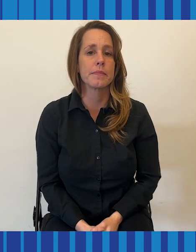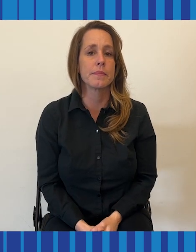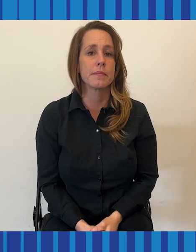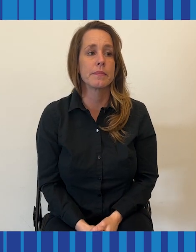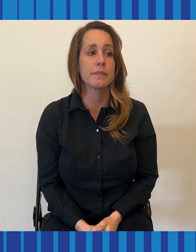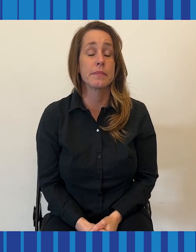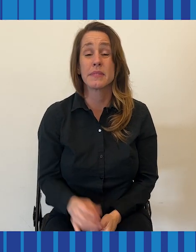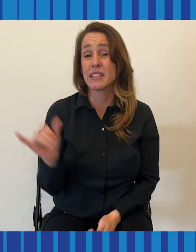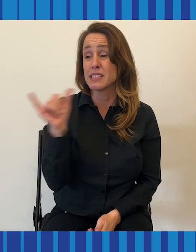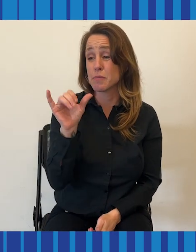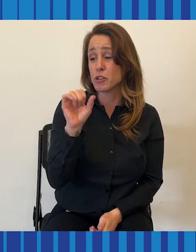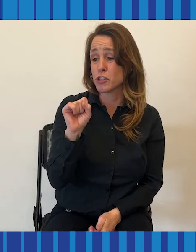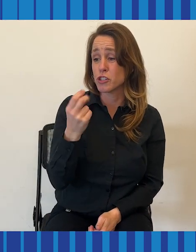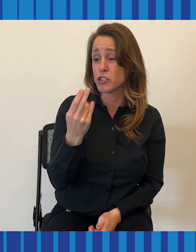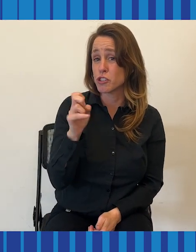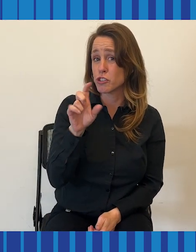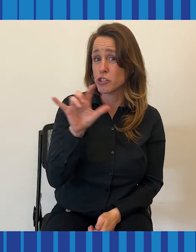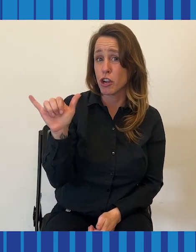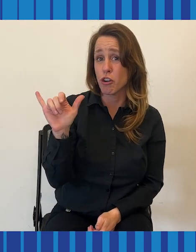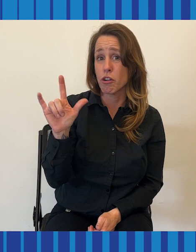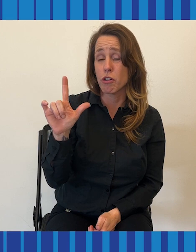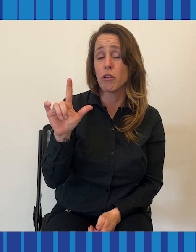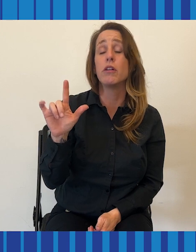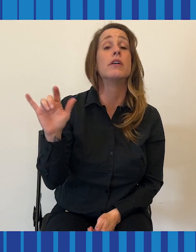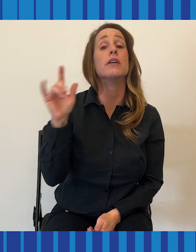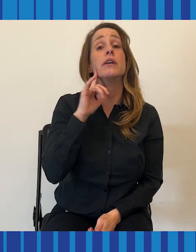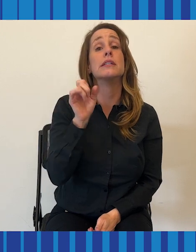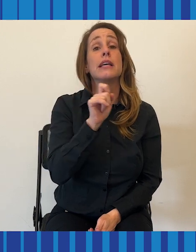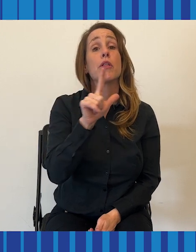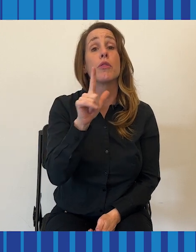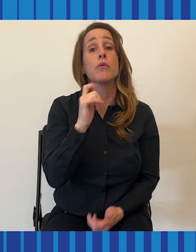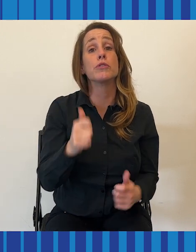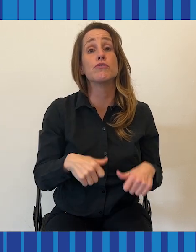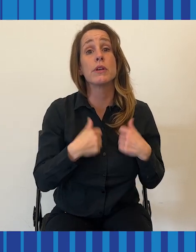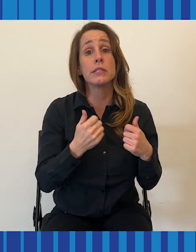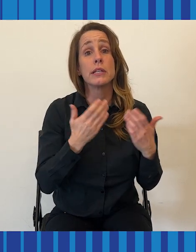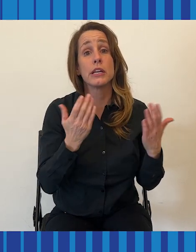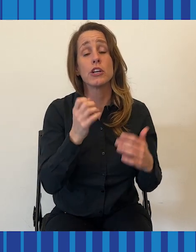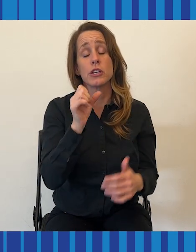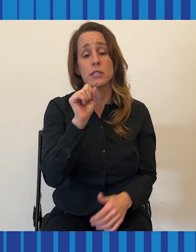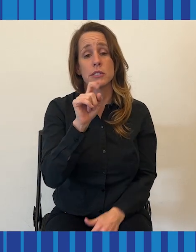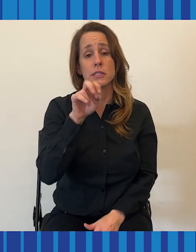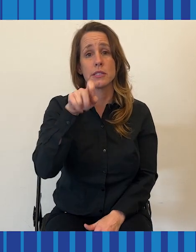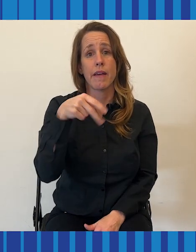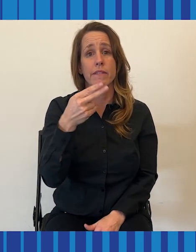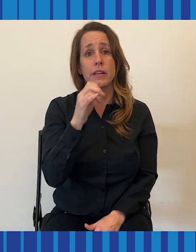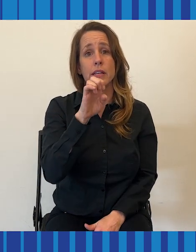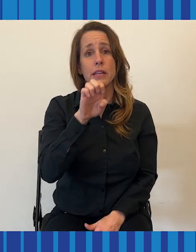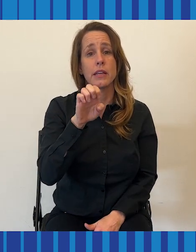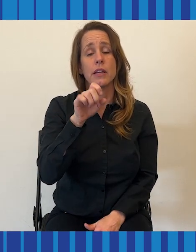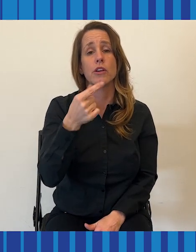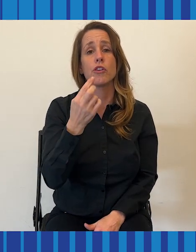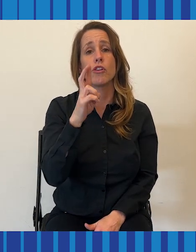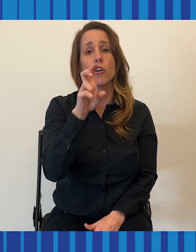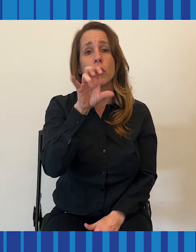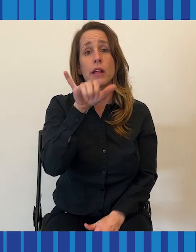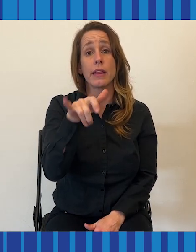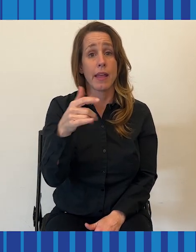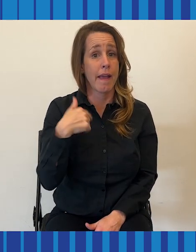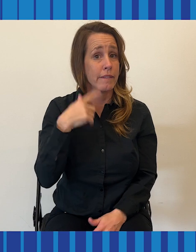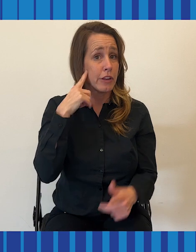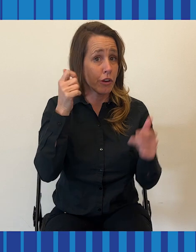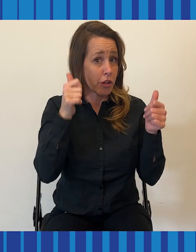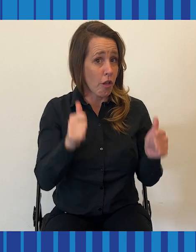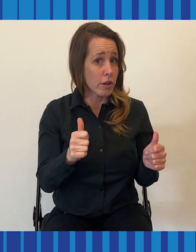Similar to Cheryl, St. Louis resident Stephanie Gurley-Thomas has tinnitus and hearing loss. The cause of that loss, however, remains a mystery.